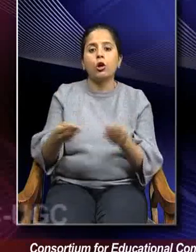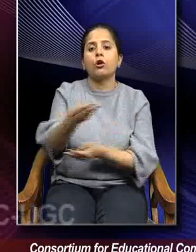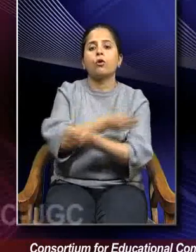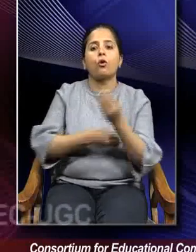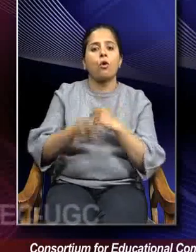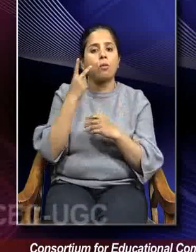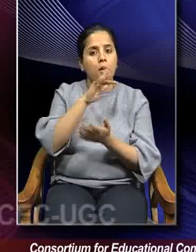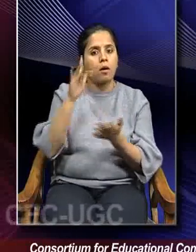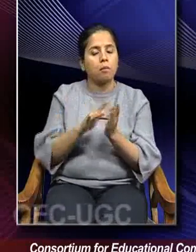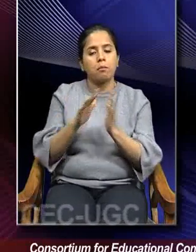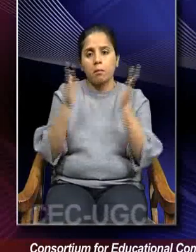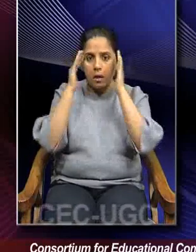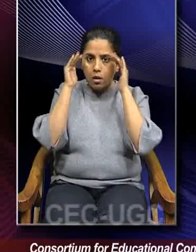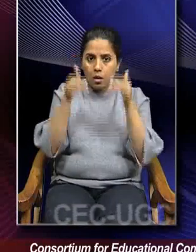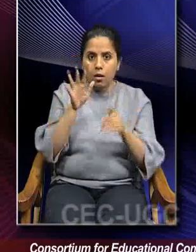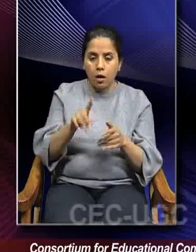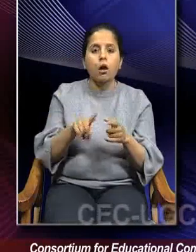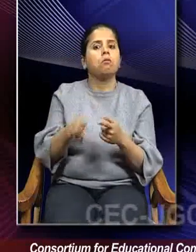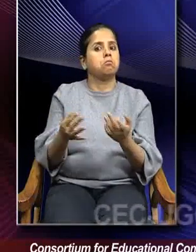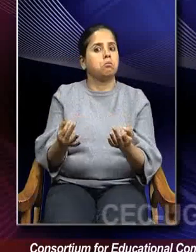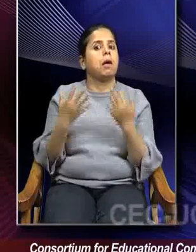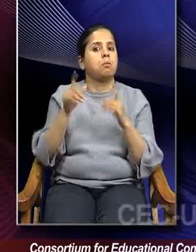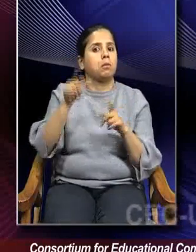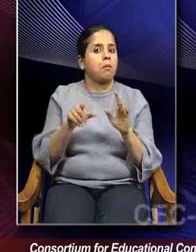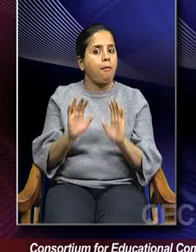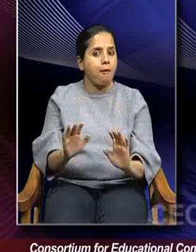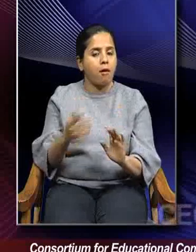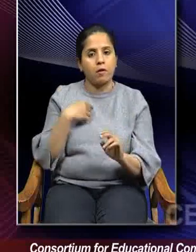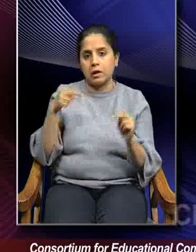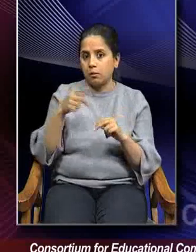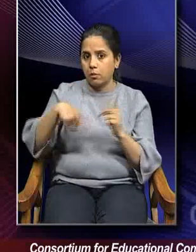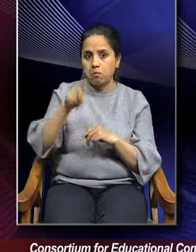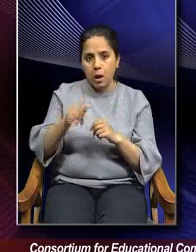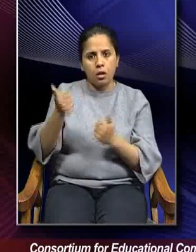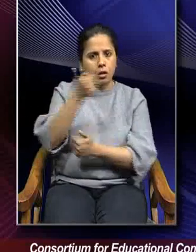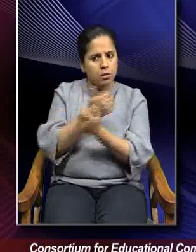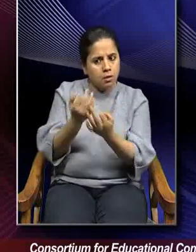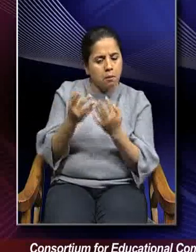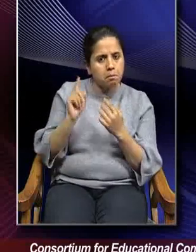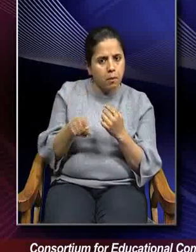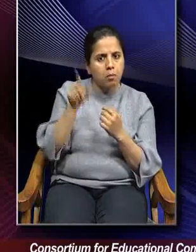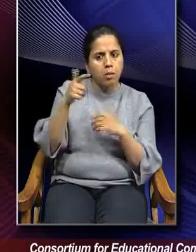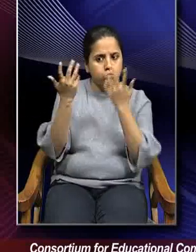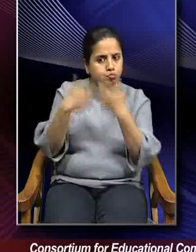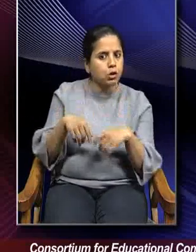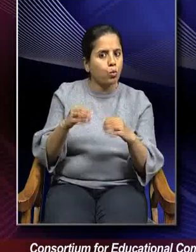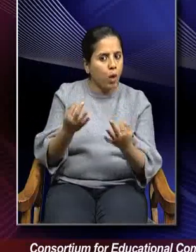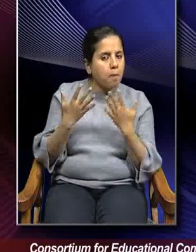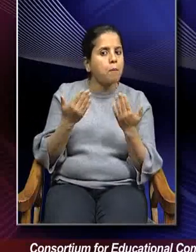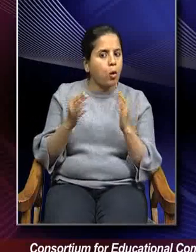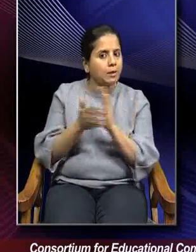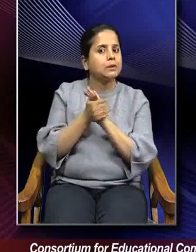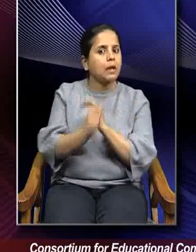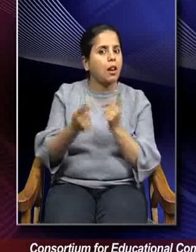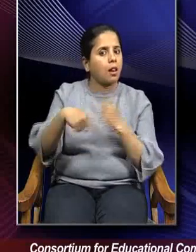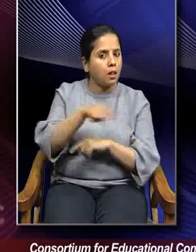places greater emphasis on building competencies that we need to build competencies among our employees. In fact,